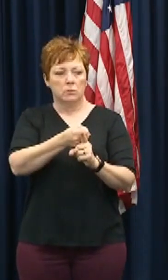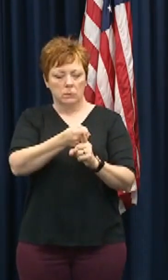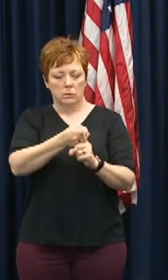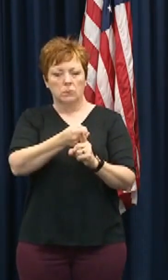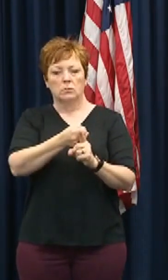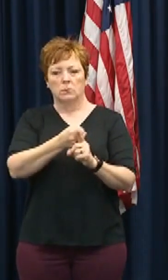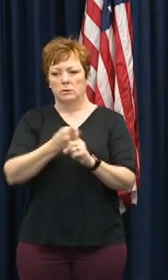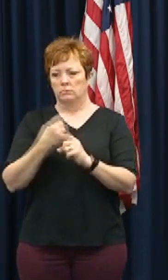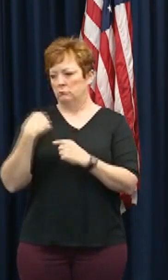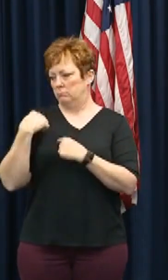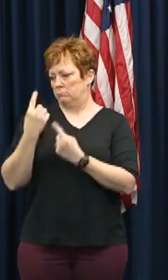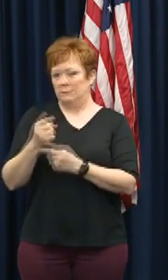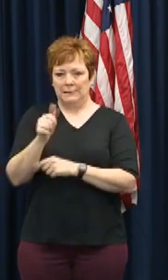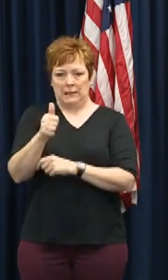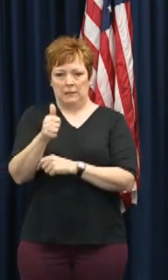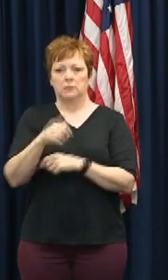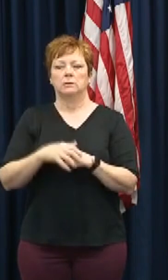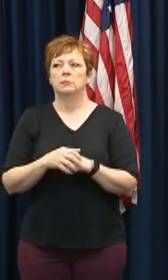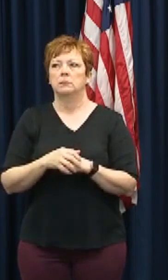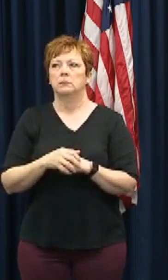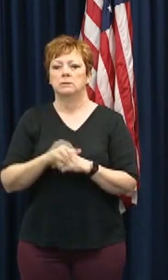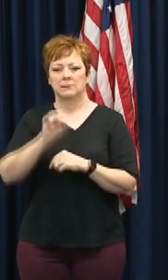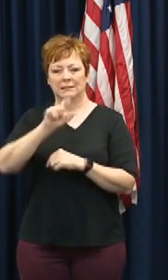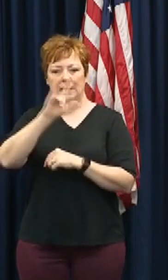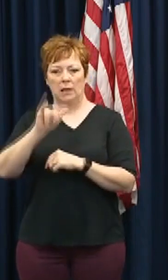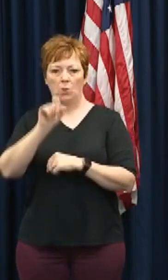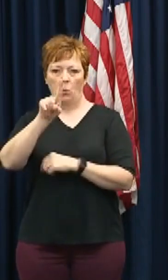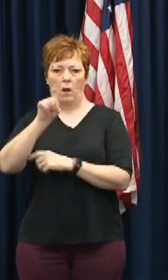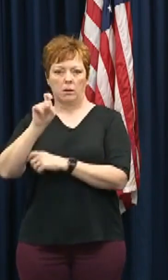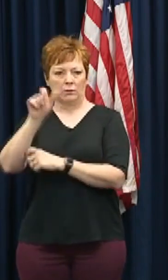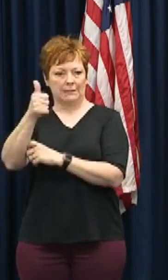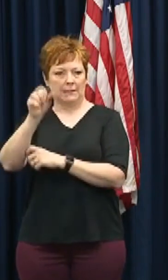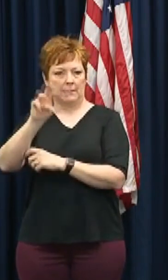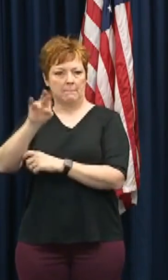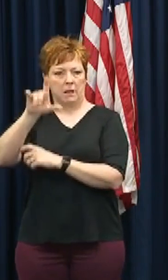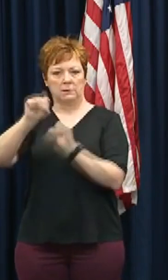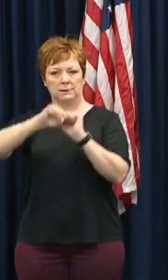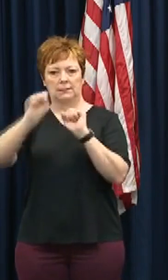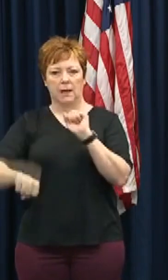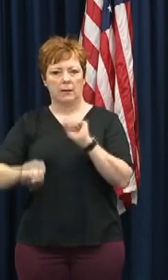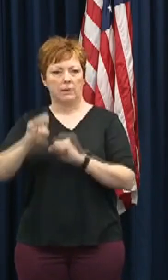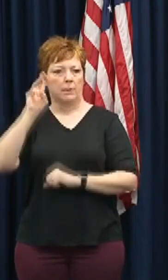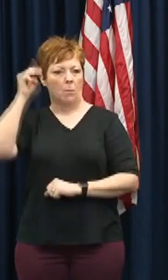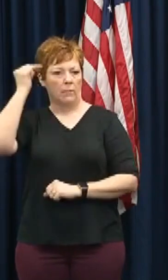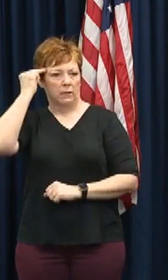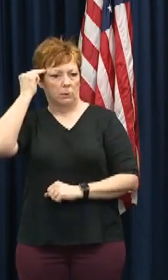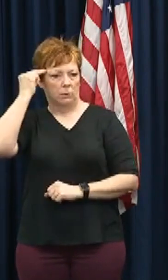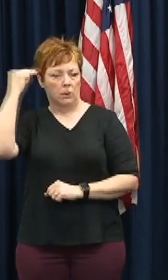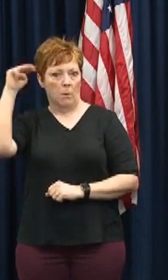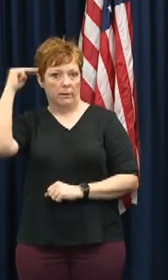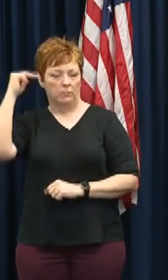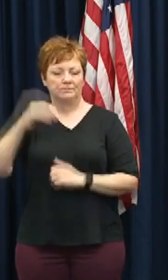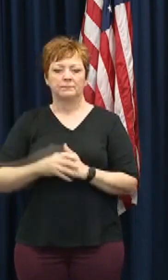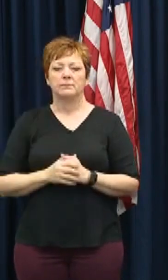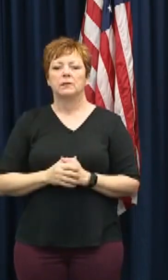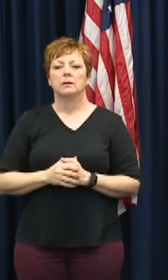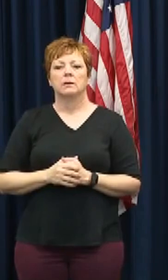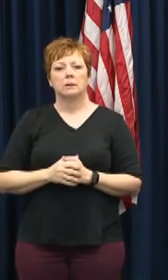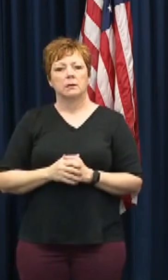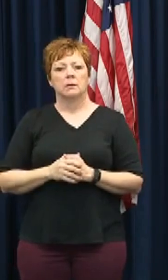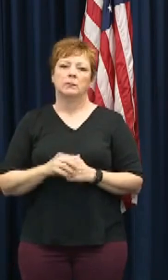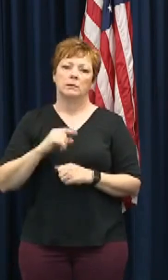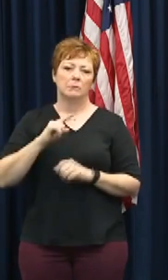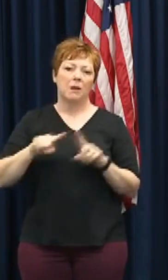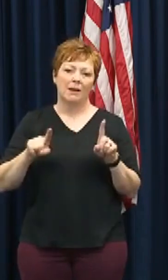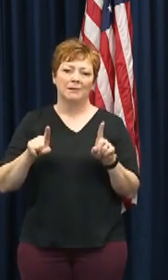As of 10 o'clock, Sally was about 110 miles south of Mobile, drifting to the north at the speed of a child in a candy shop,